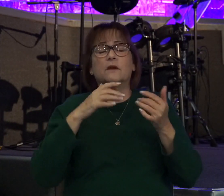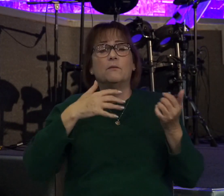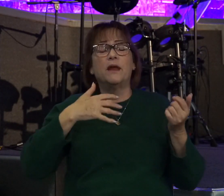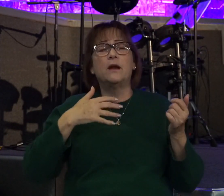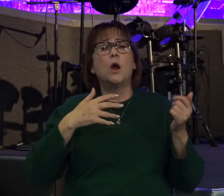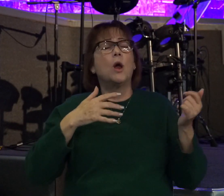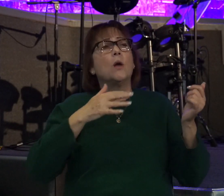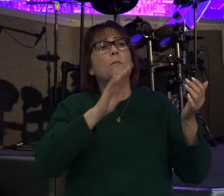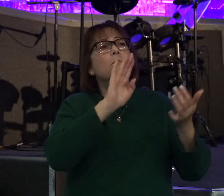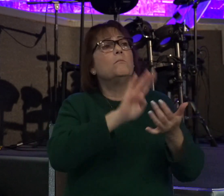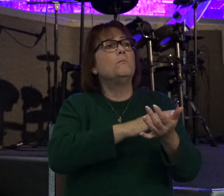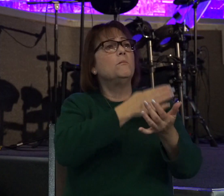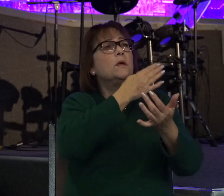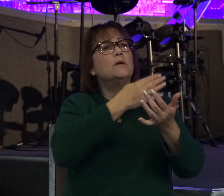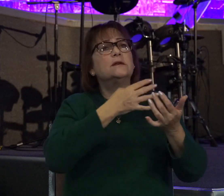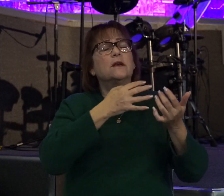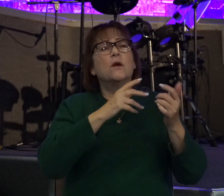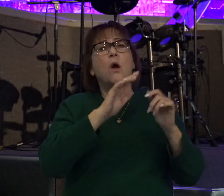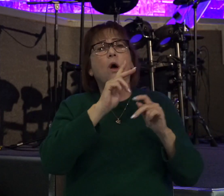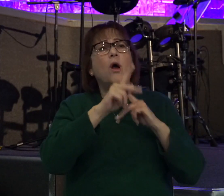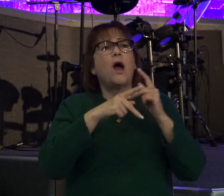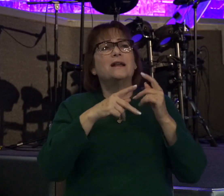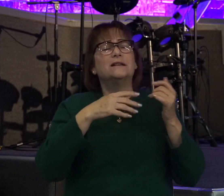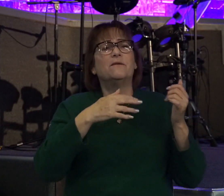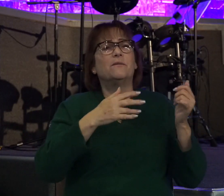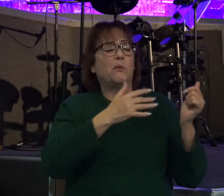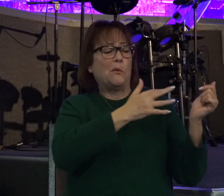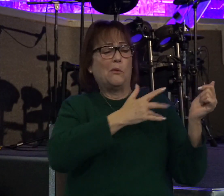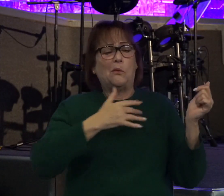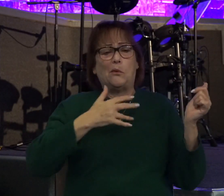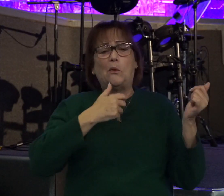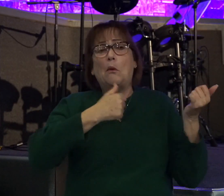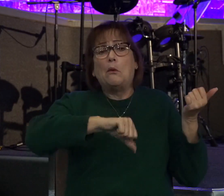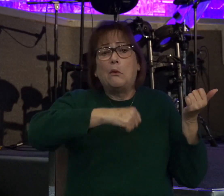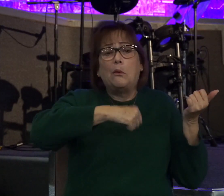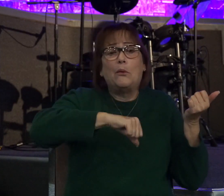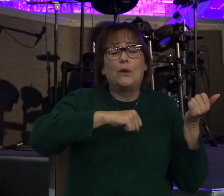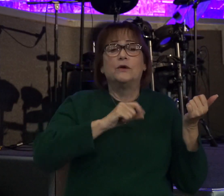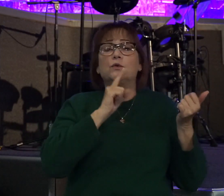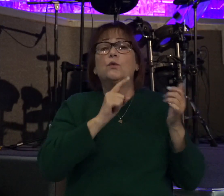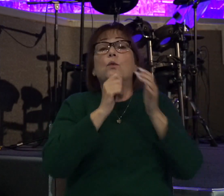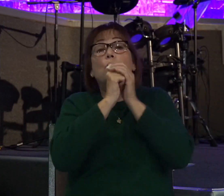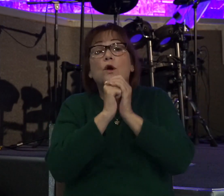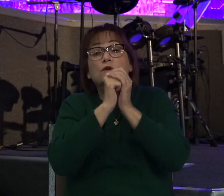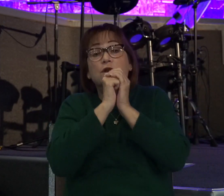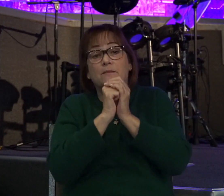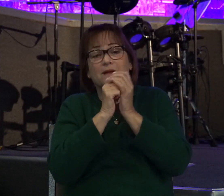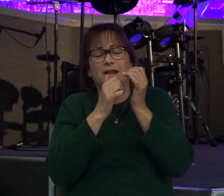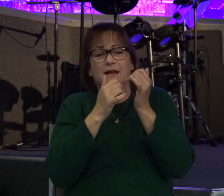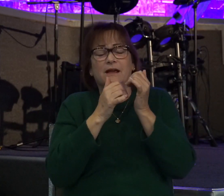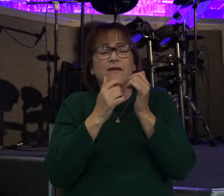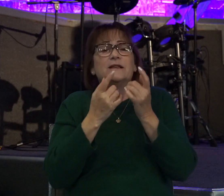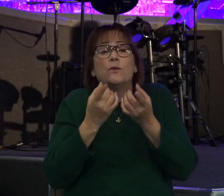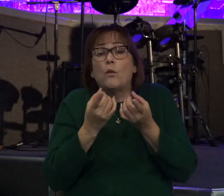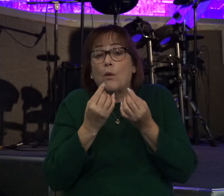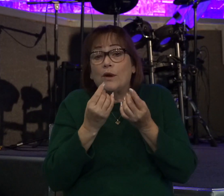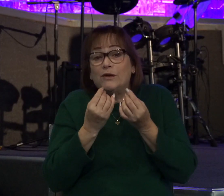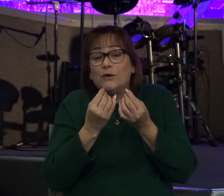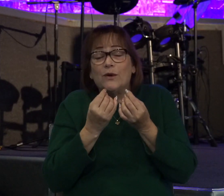the Lord on all kinds of instruments. This was true worship. This is what we do every time we